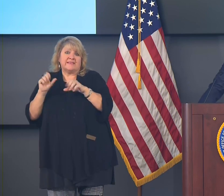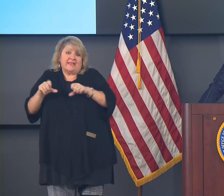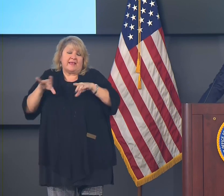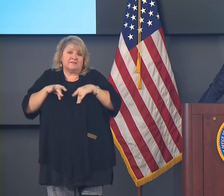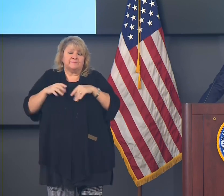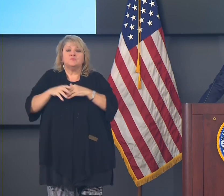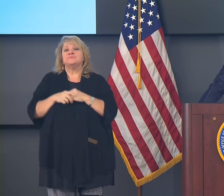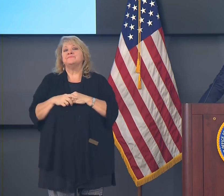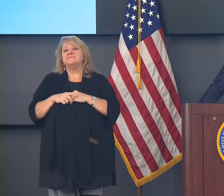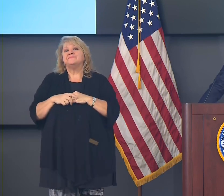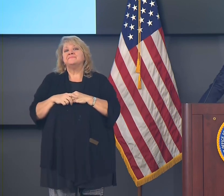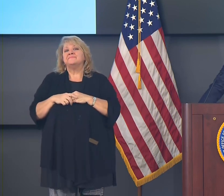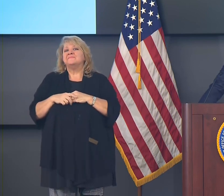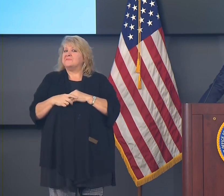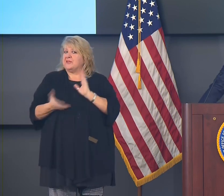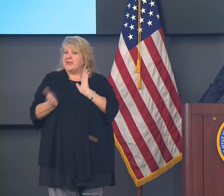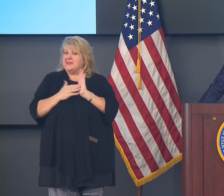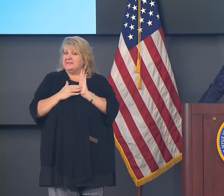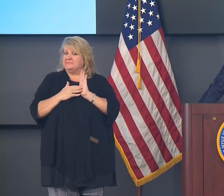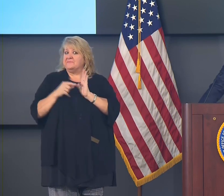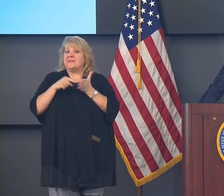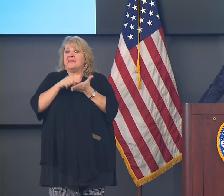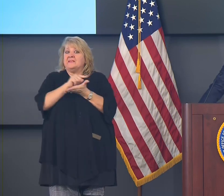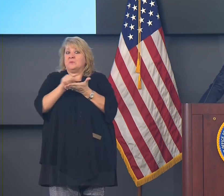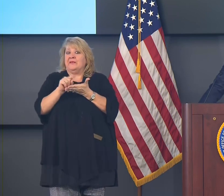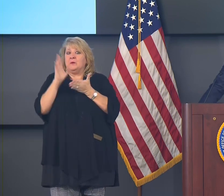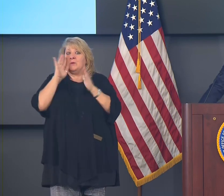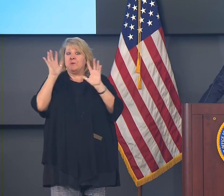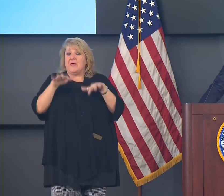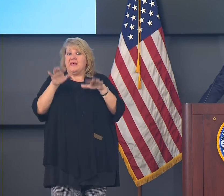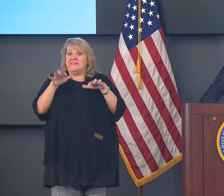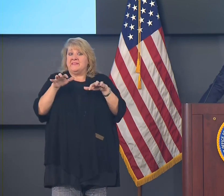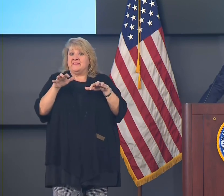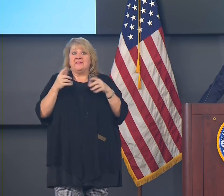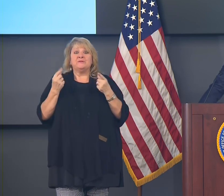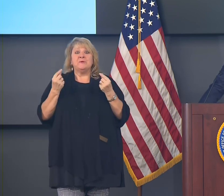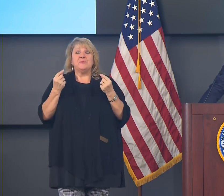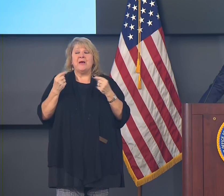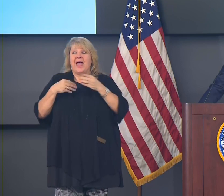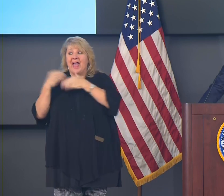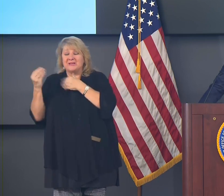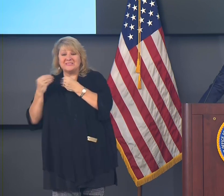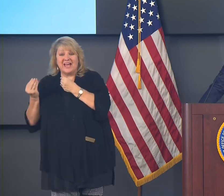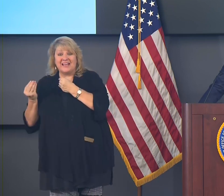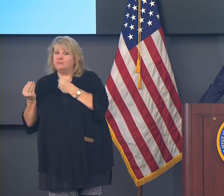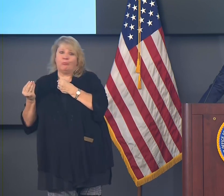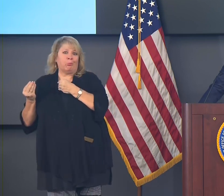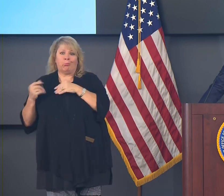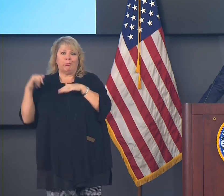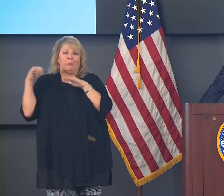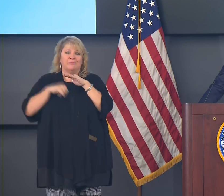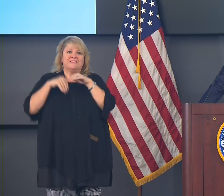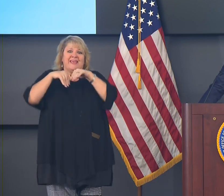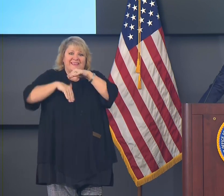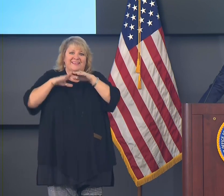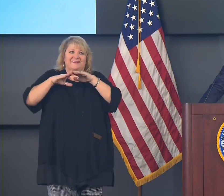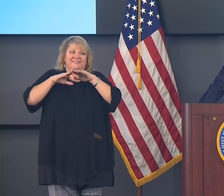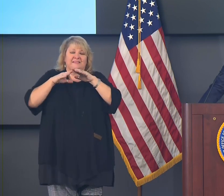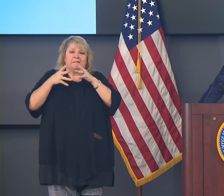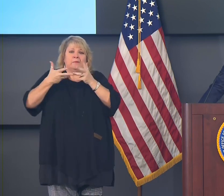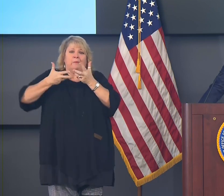we're expecting rain this week, perhaps starting as early as tomorrow night, but certainly by Wednesday and staying with us for